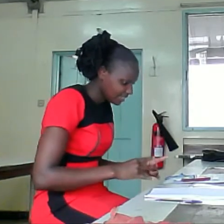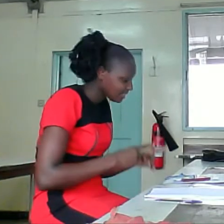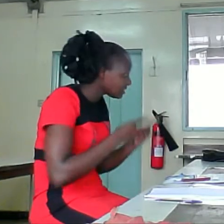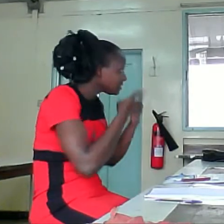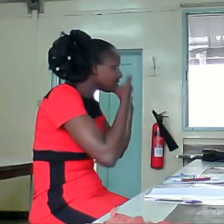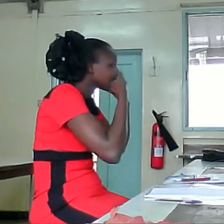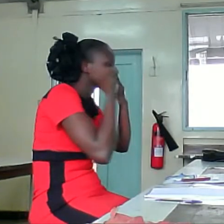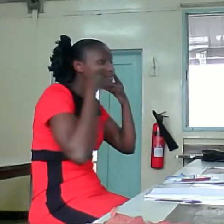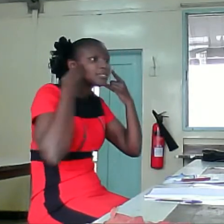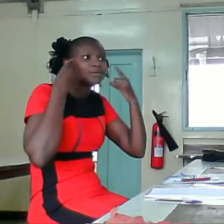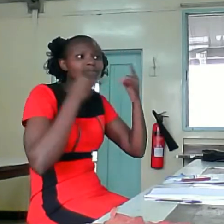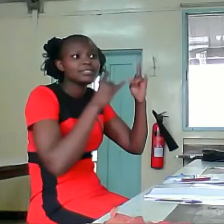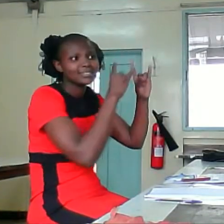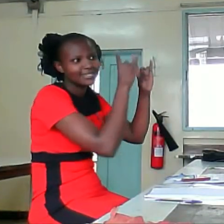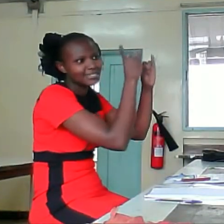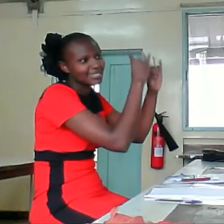I think it's a tent.